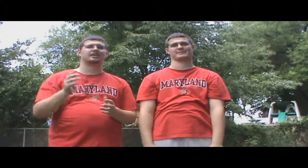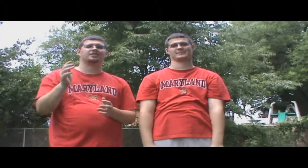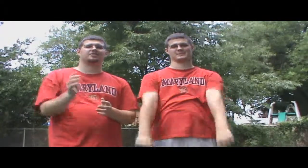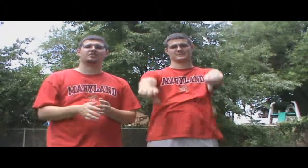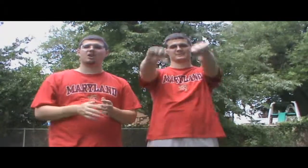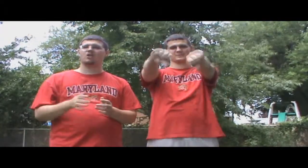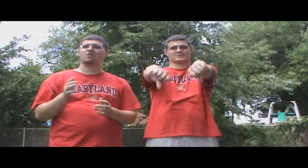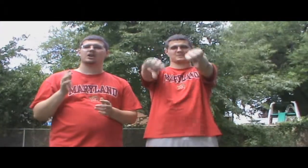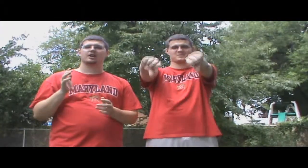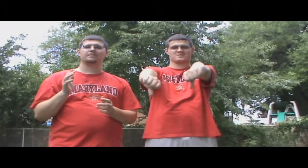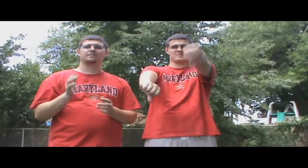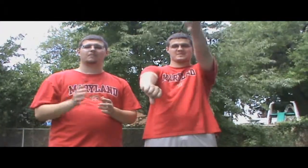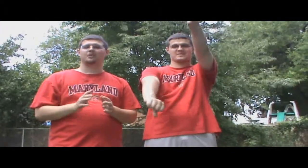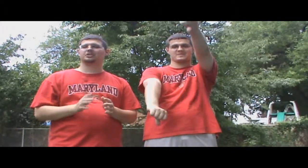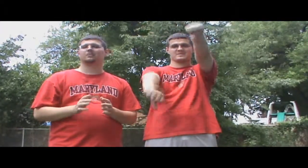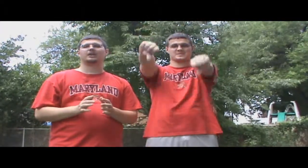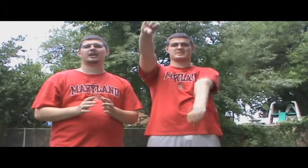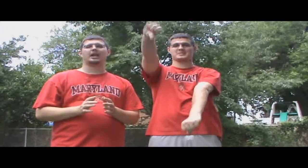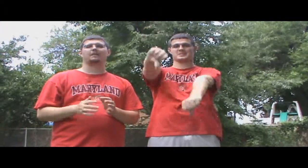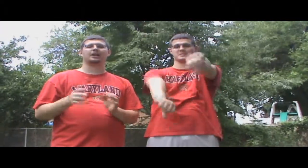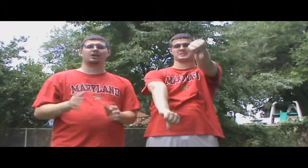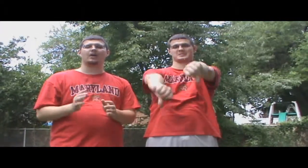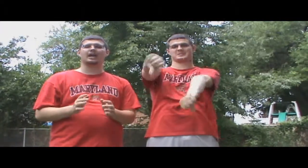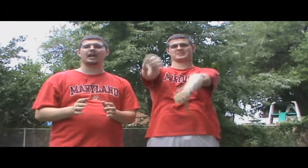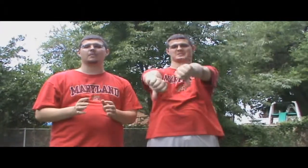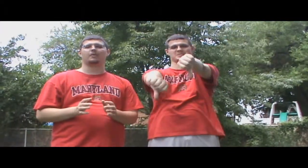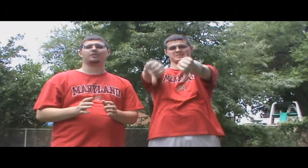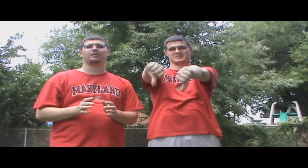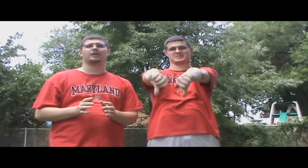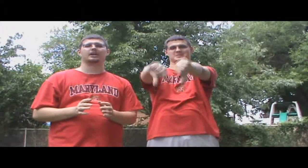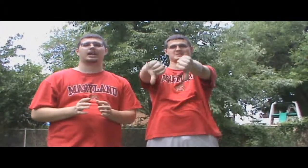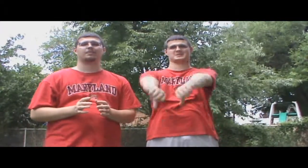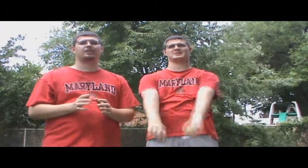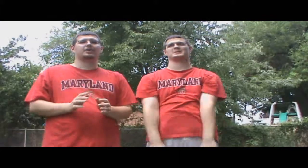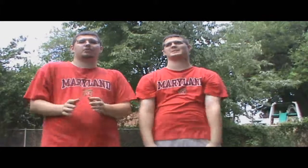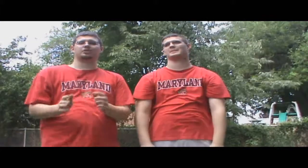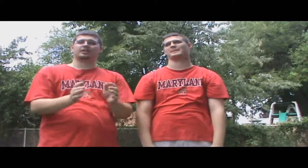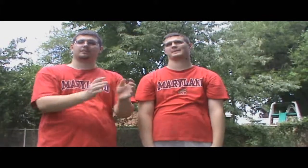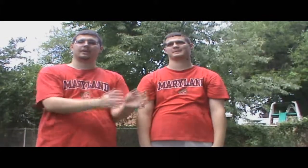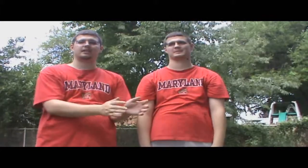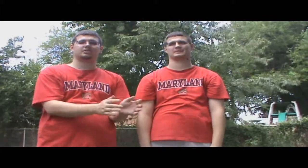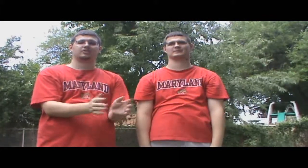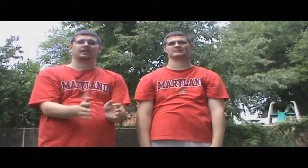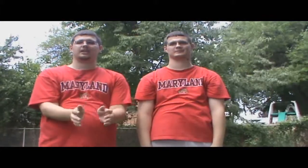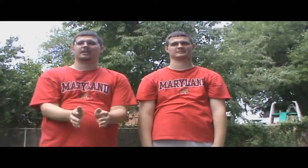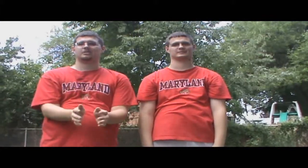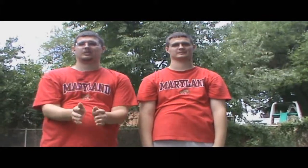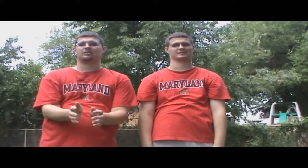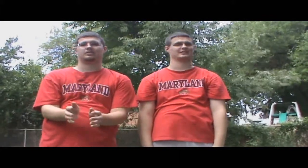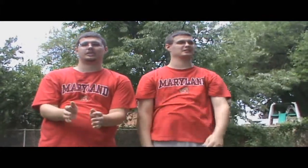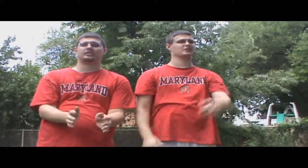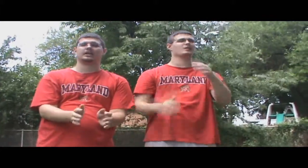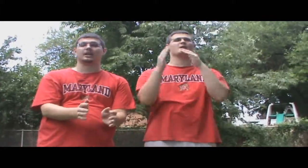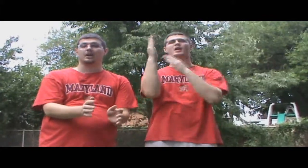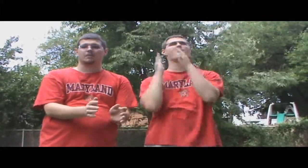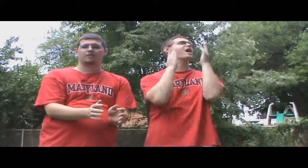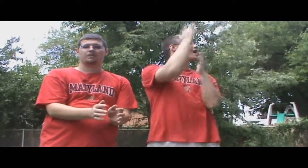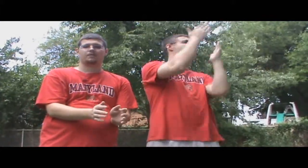said, there's no multiplayer gameplay. No in-game multiplayer gameplay, which the PS3 and the Xbox 360 both